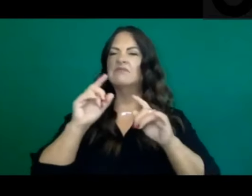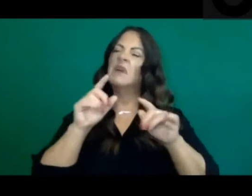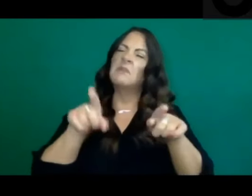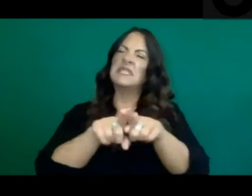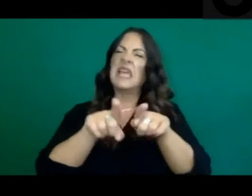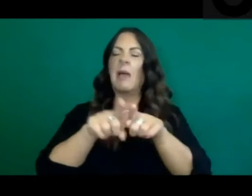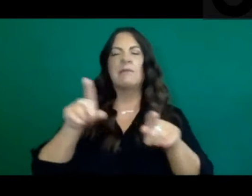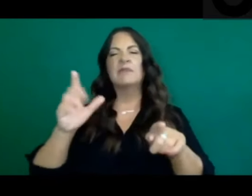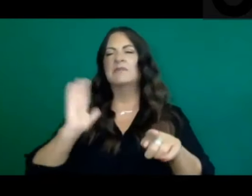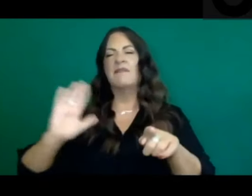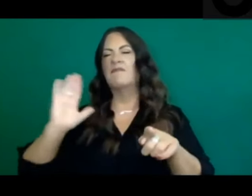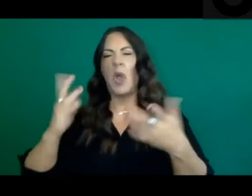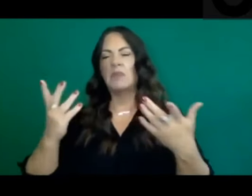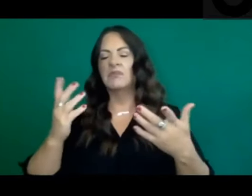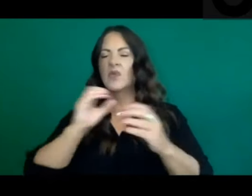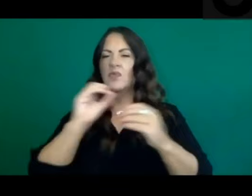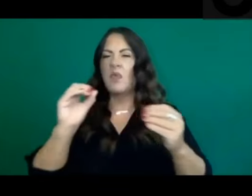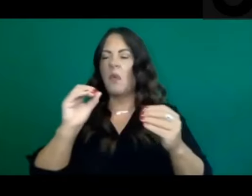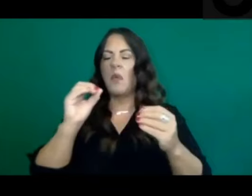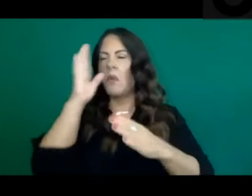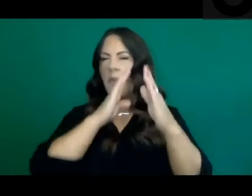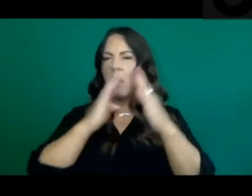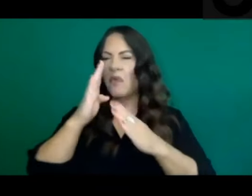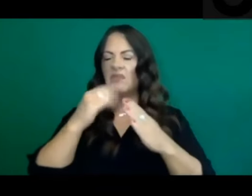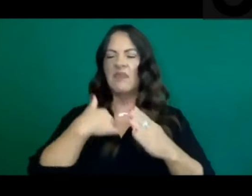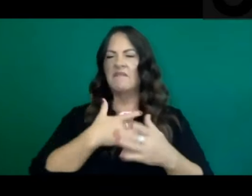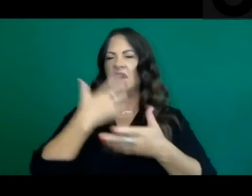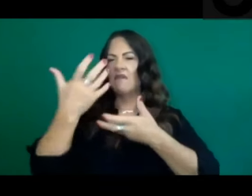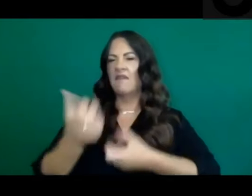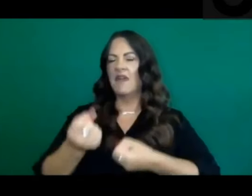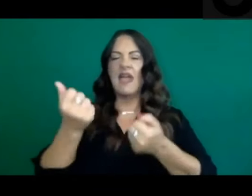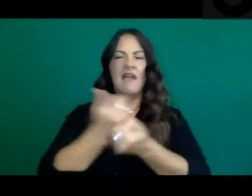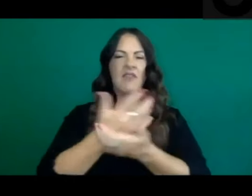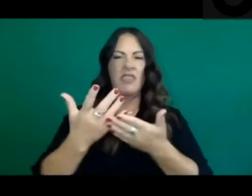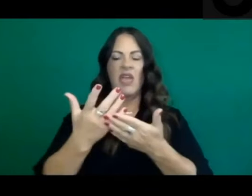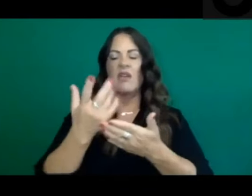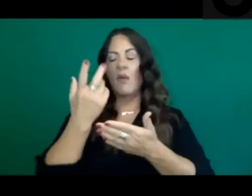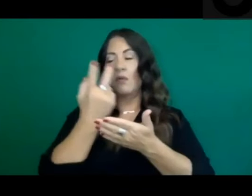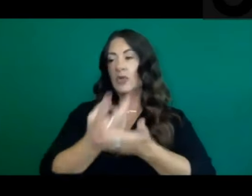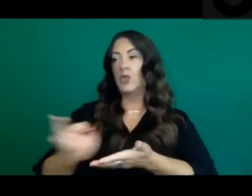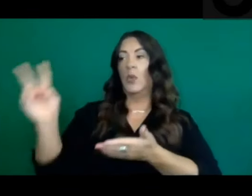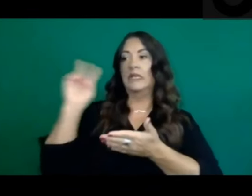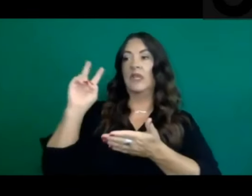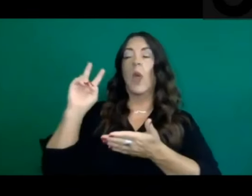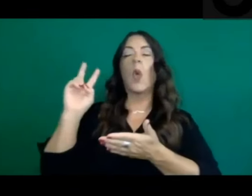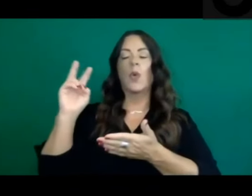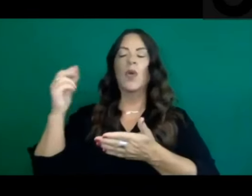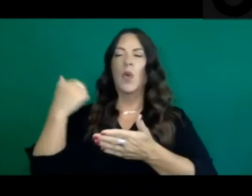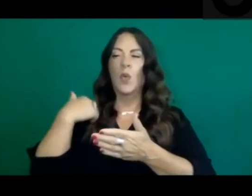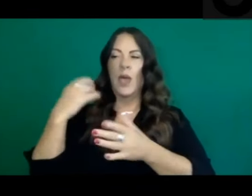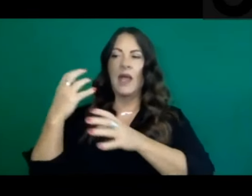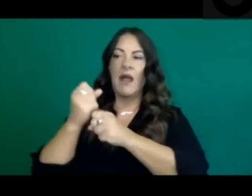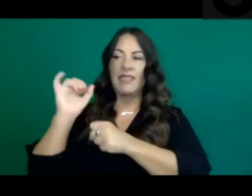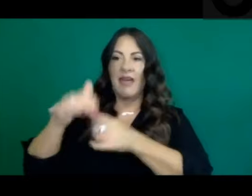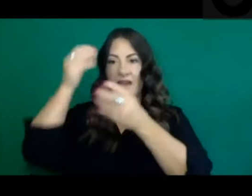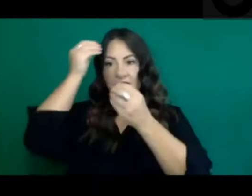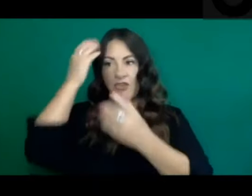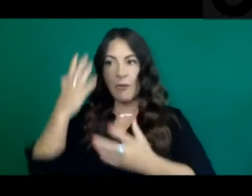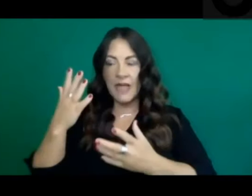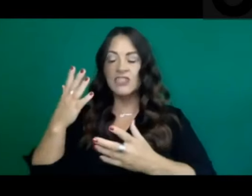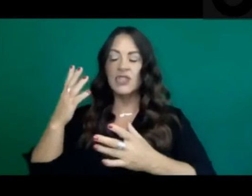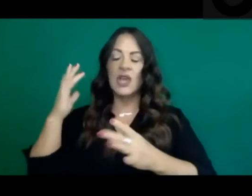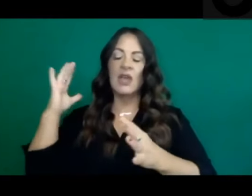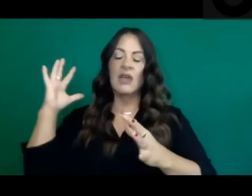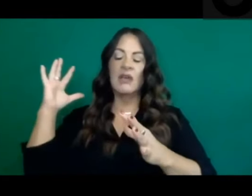confident that the worry that we had two plus weeks ago with the data, that we've worked through those systems and